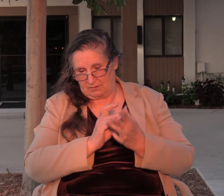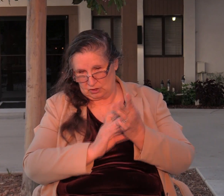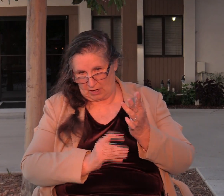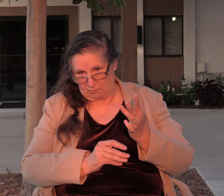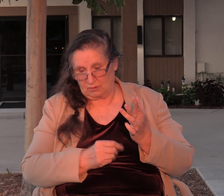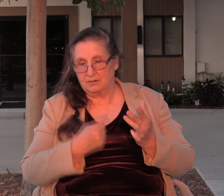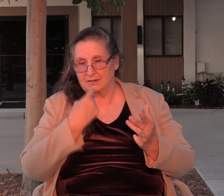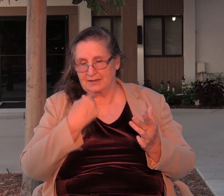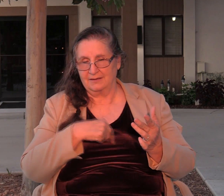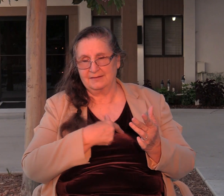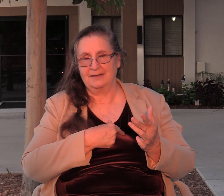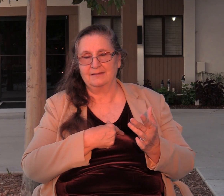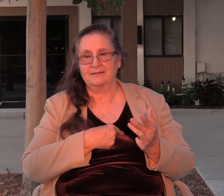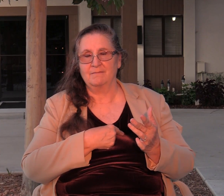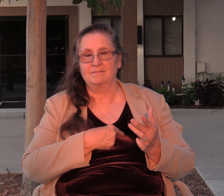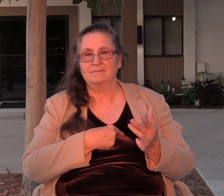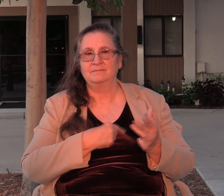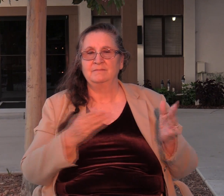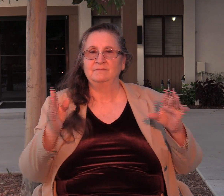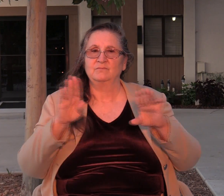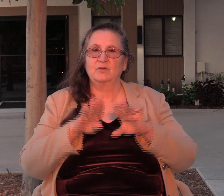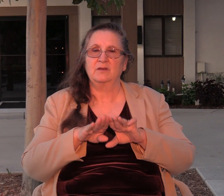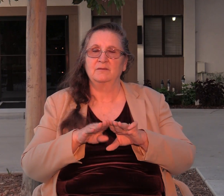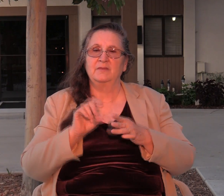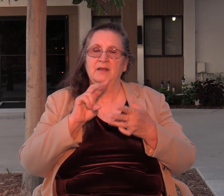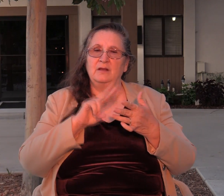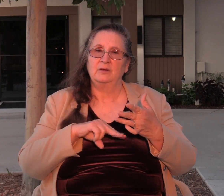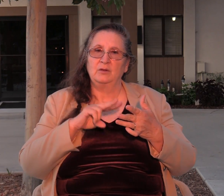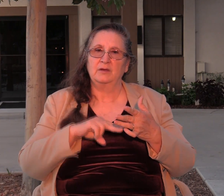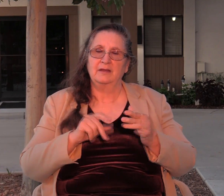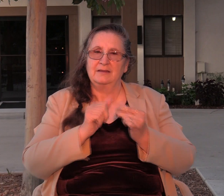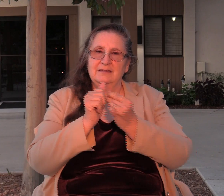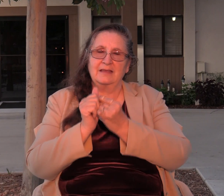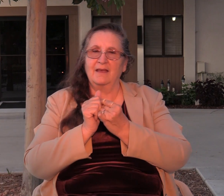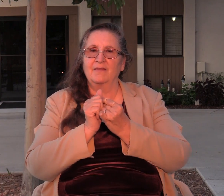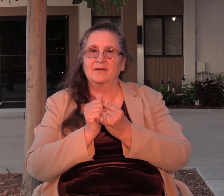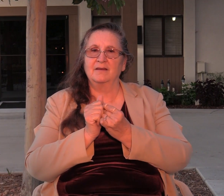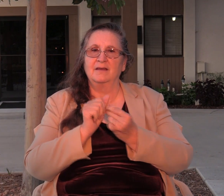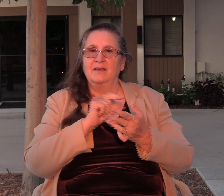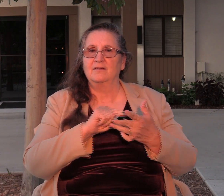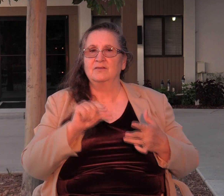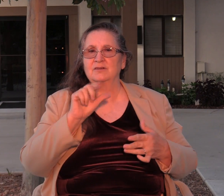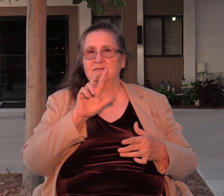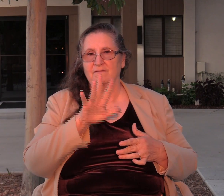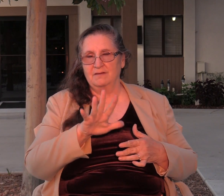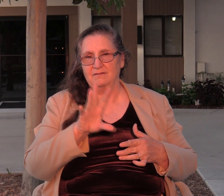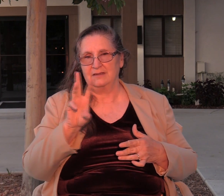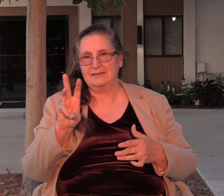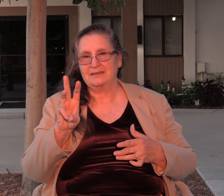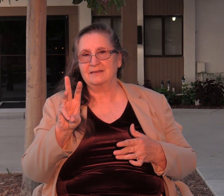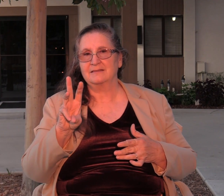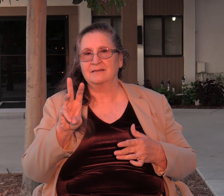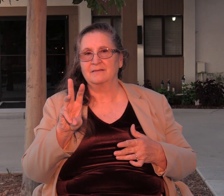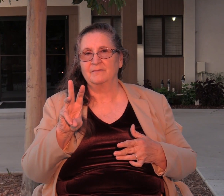And so as we come to a close tonight let's look at it together. Okay verse 56 Thus God